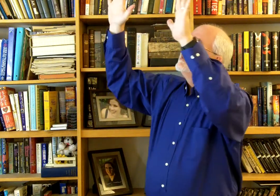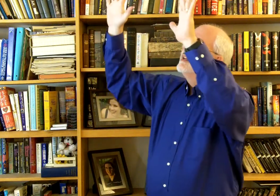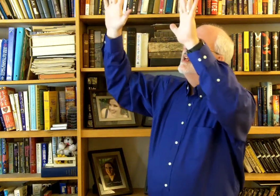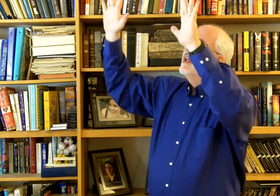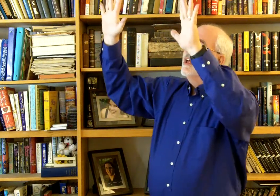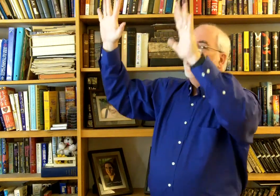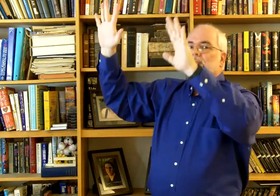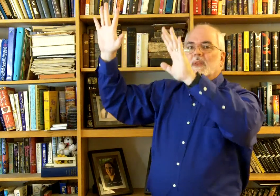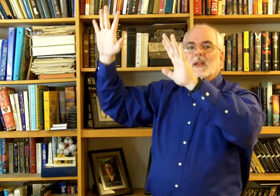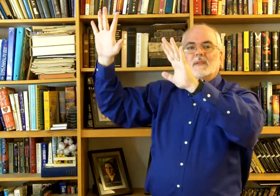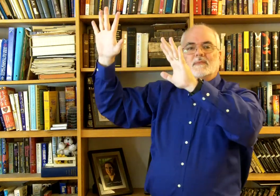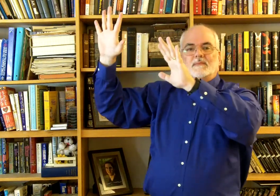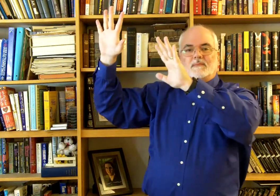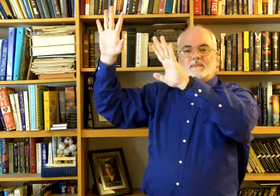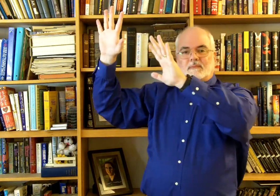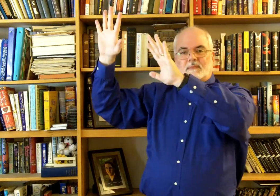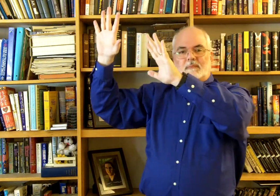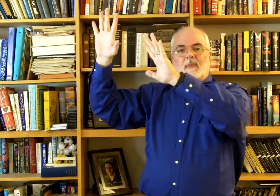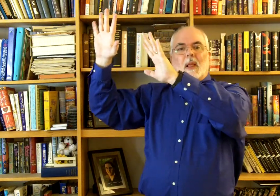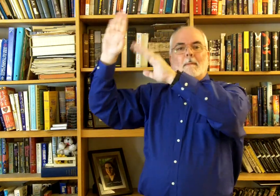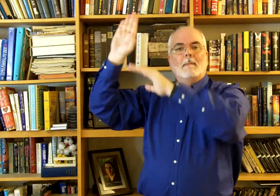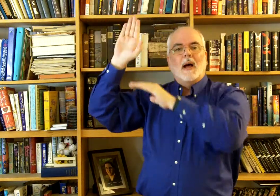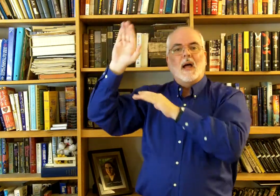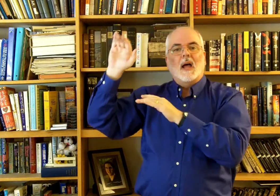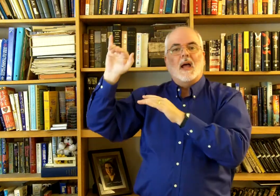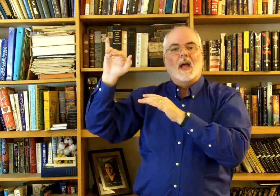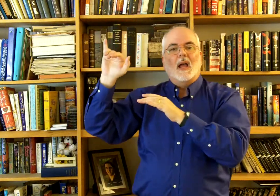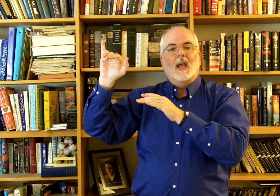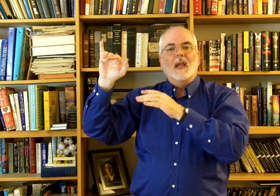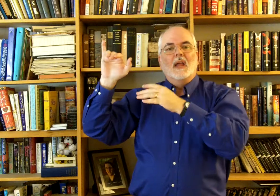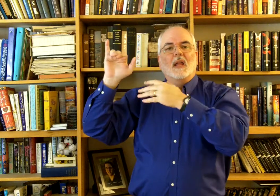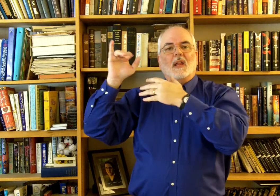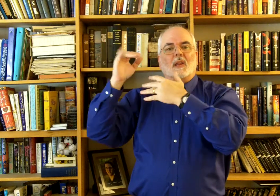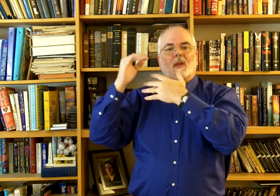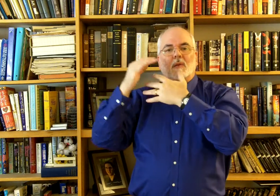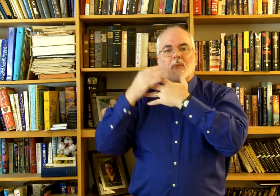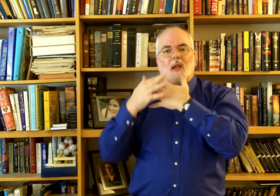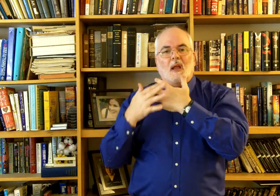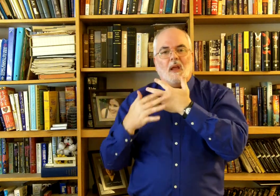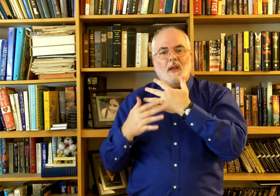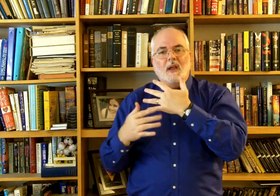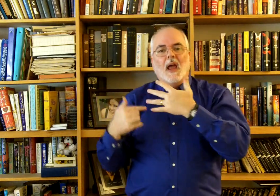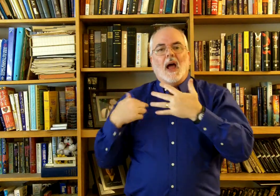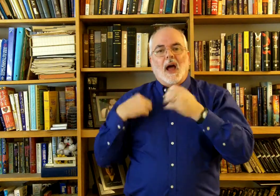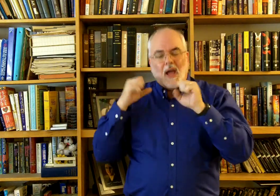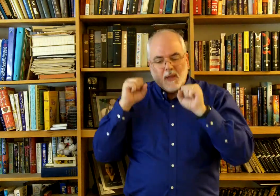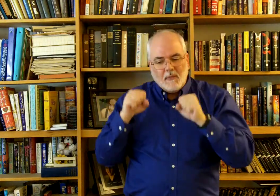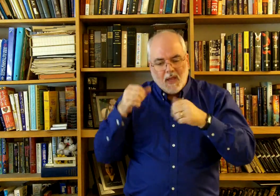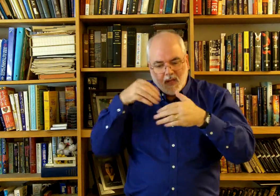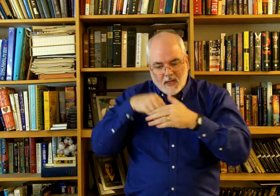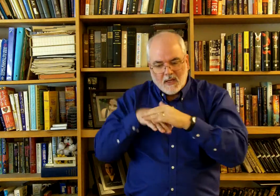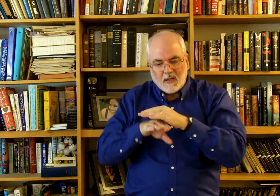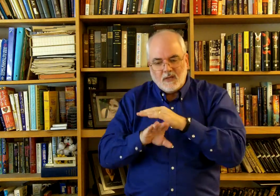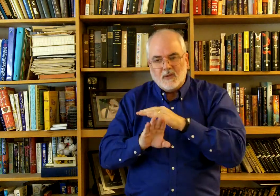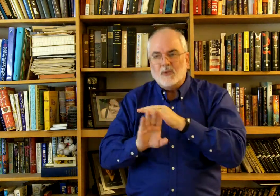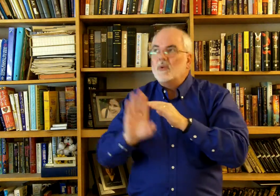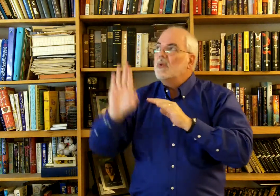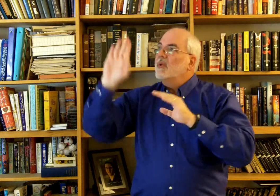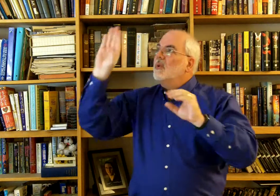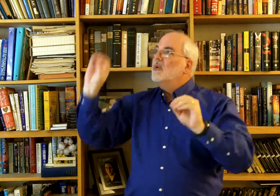From the By the blood I may enter your